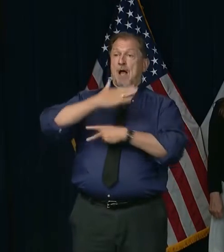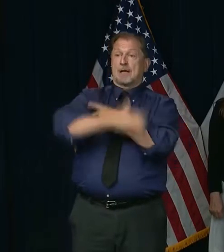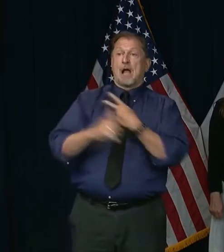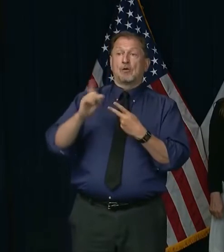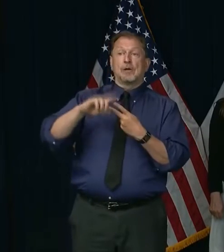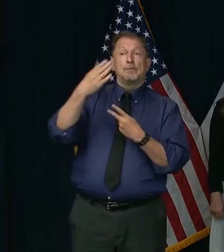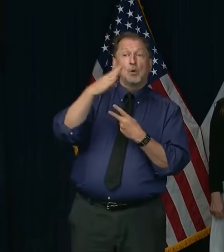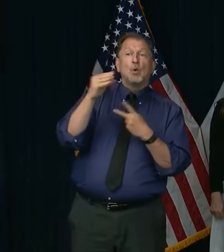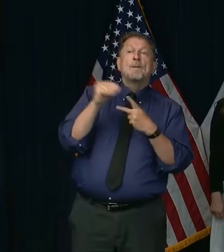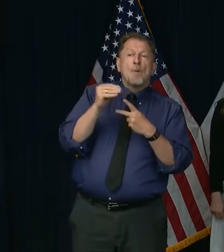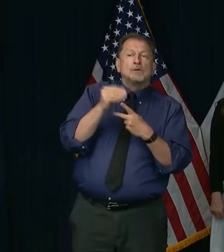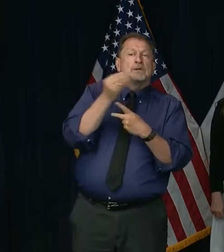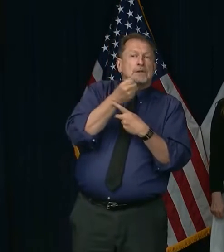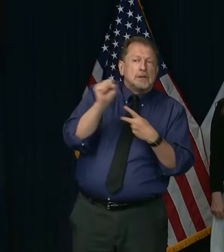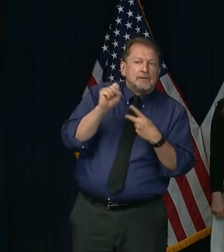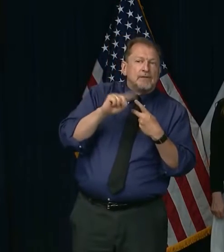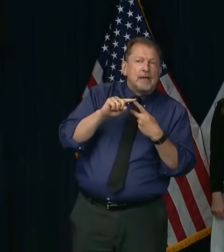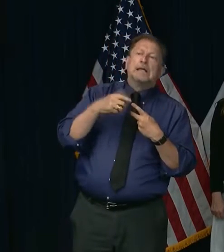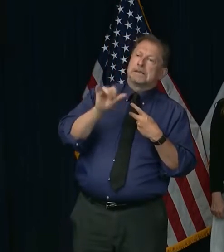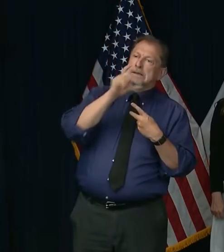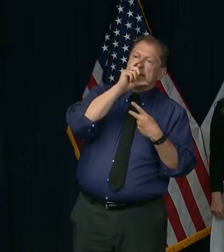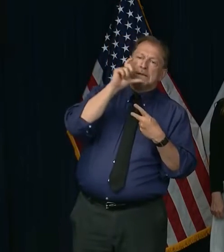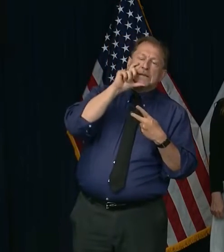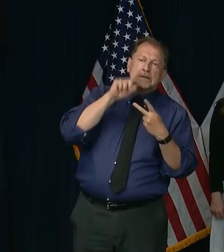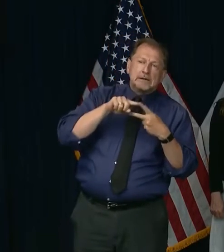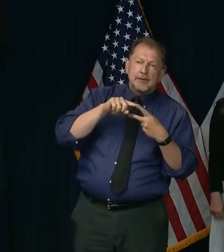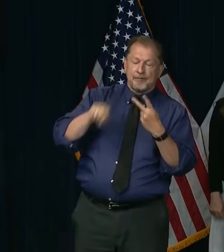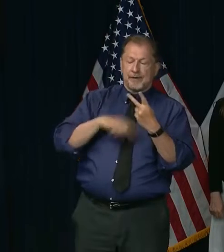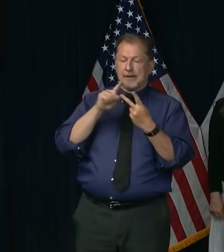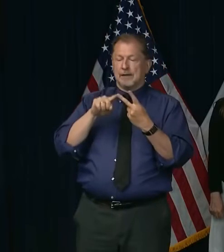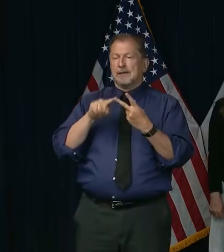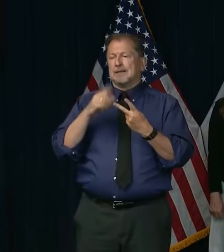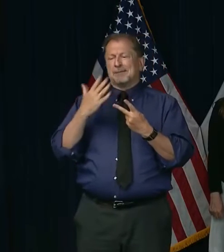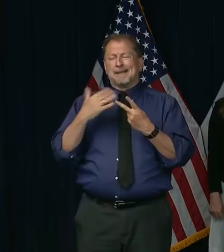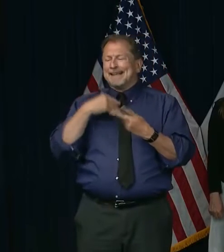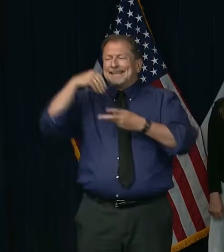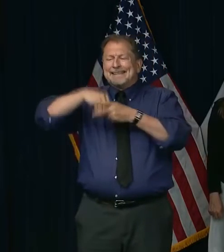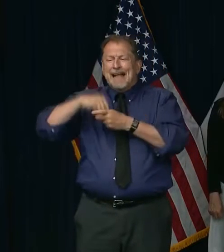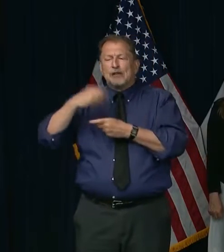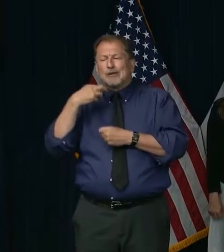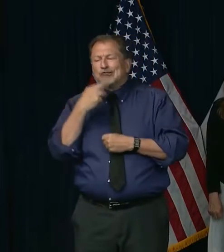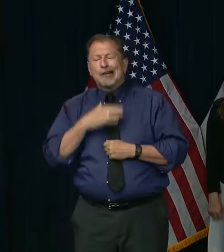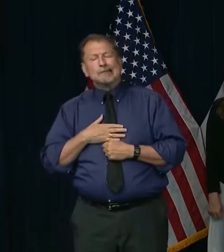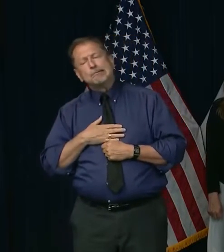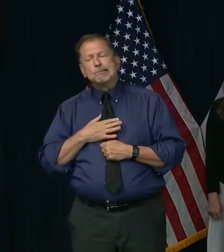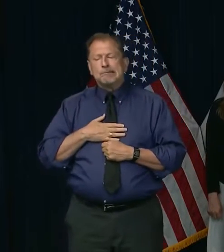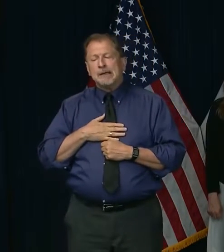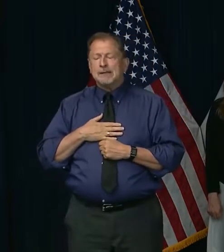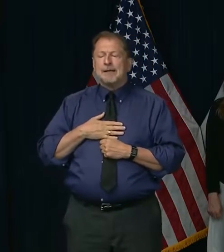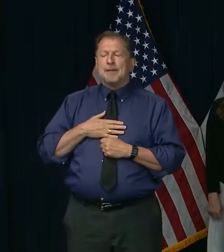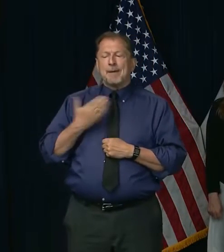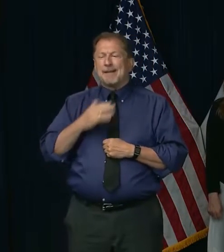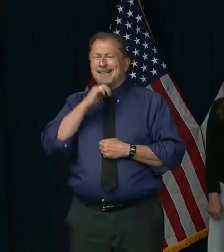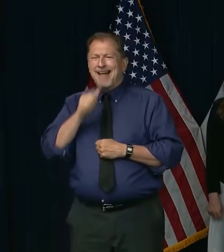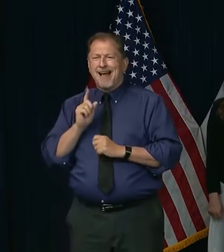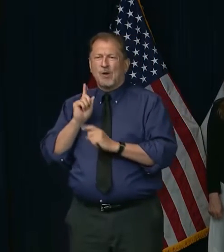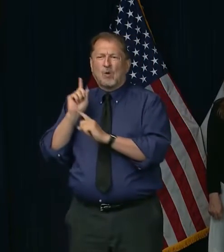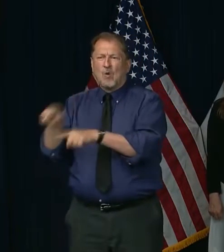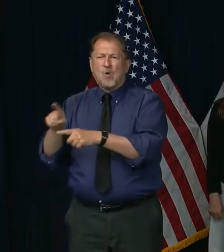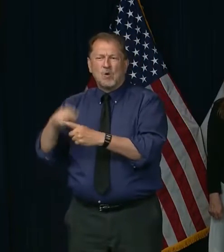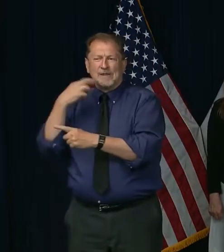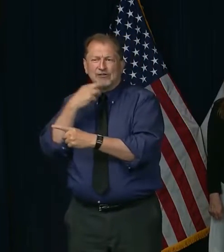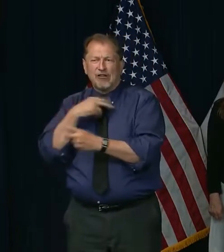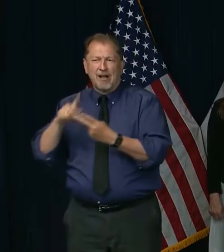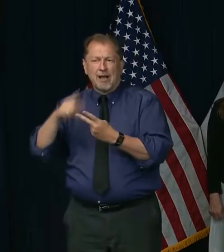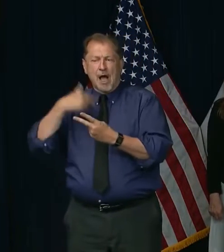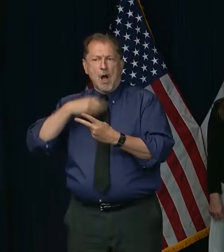indoor dining experience. Maybe you'll consider appreciating a religious gathering online as opposed to in person.